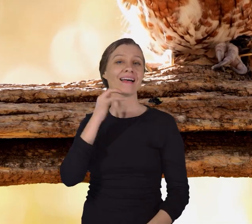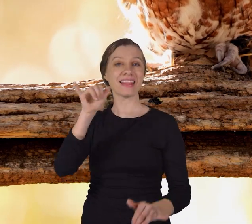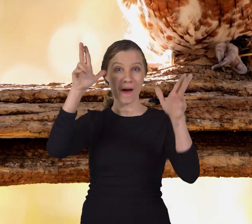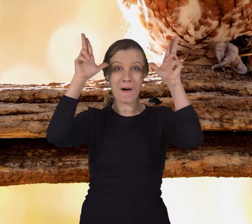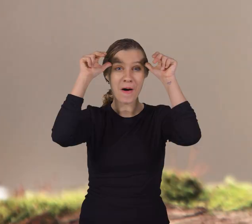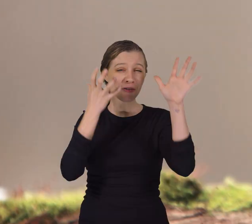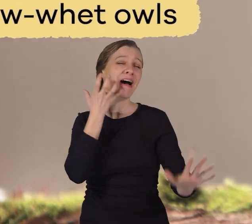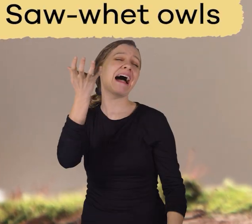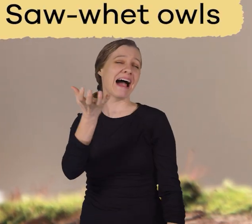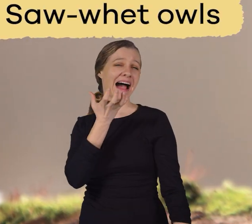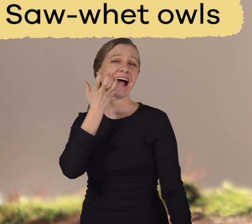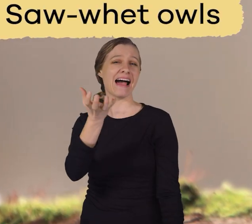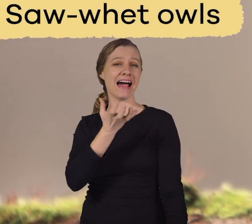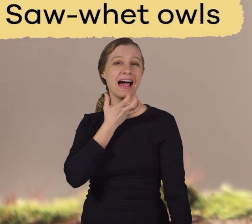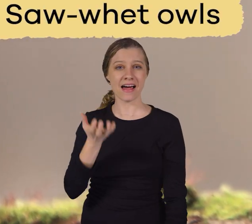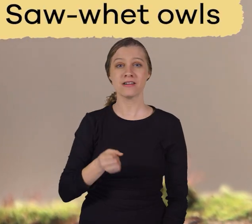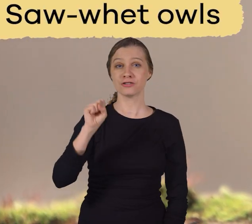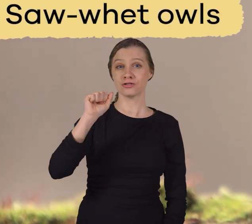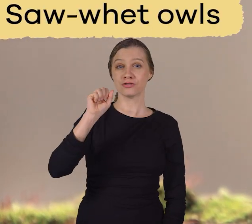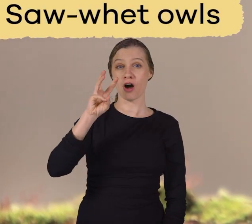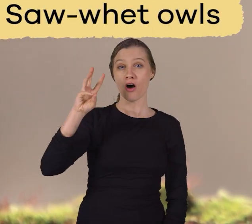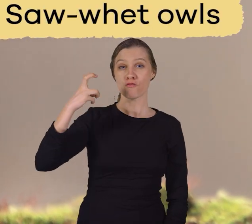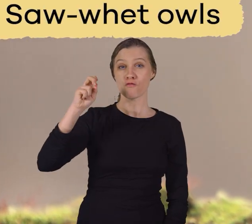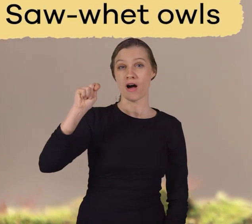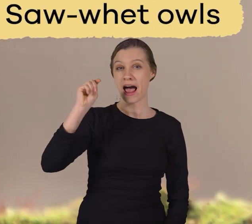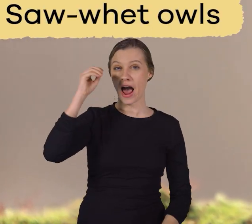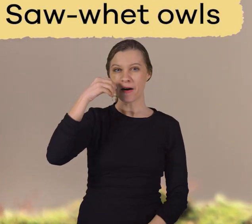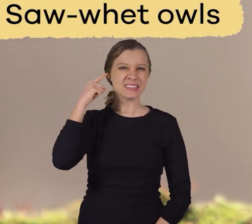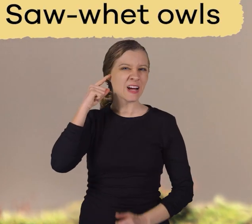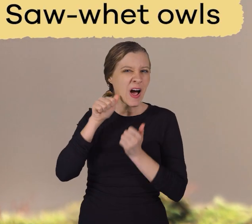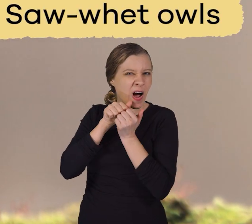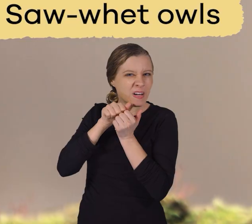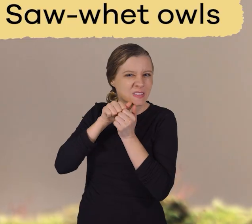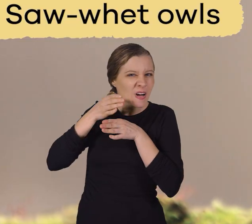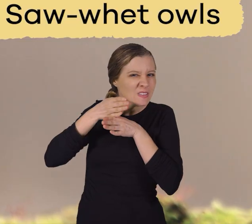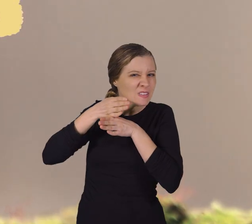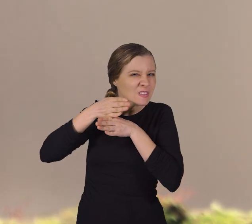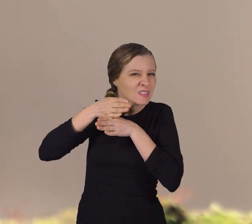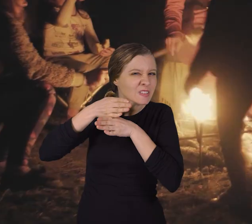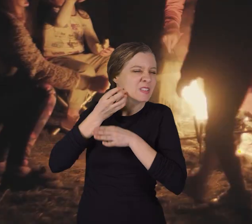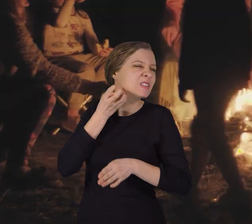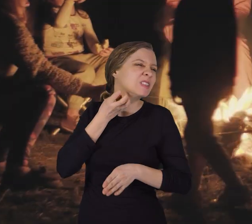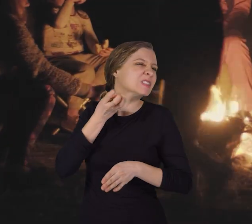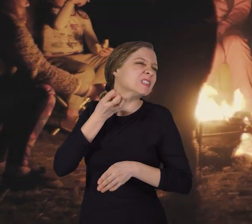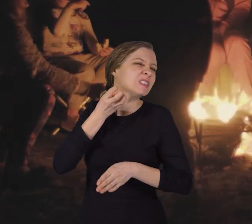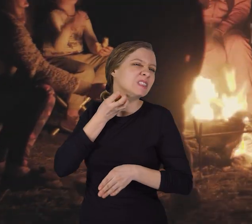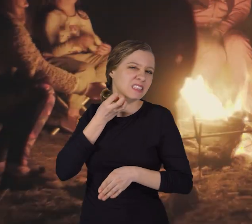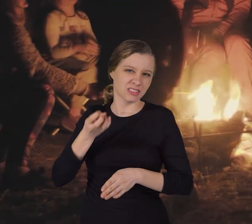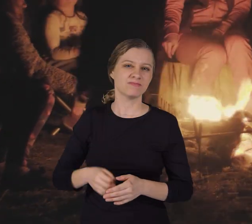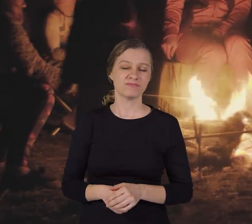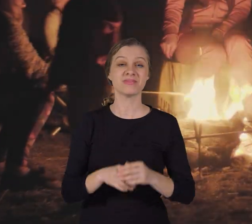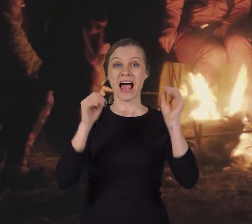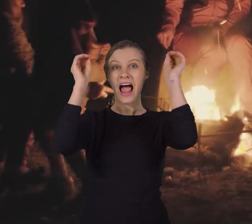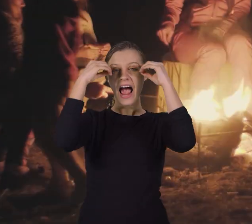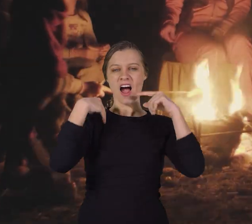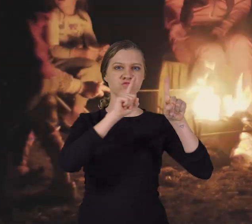And saw-wet owls sound like a sharpening saw. Owls make various sounds,